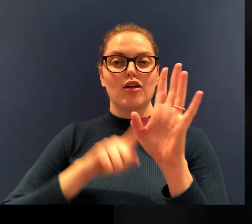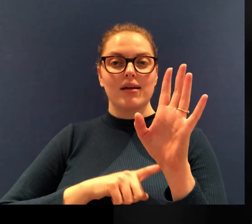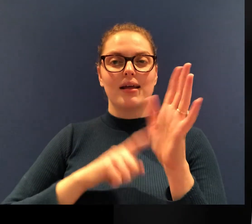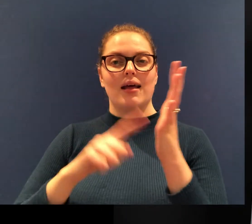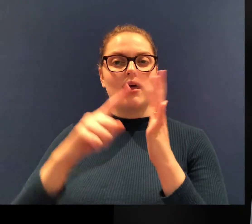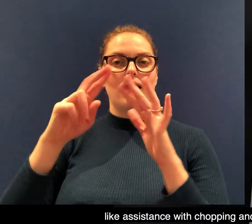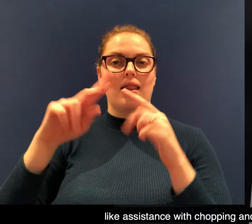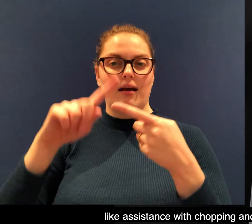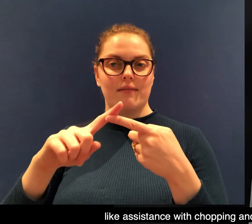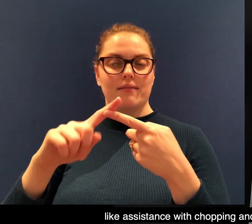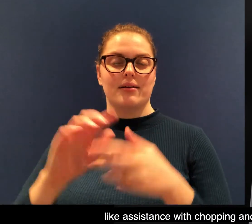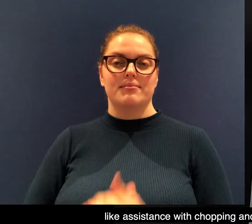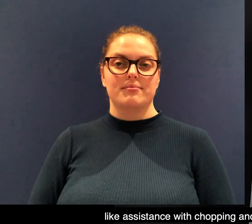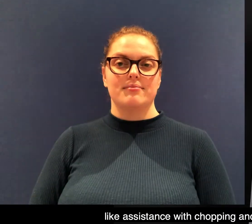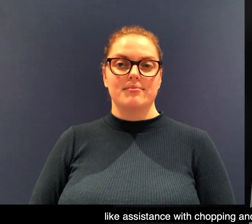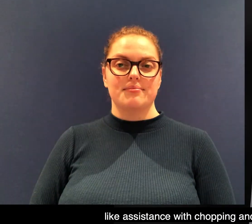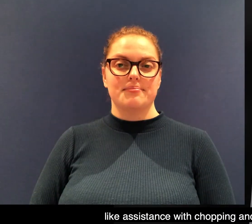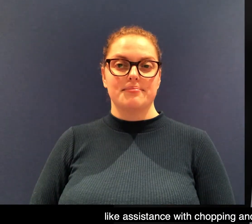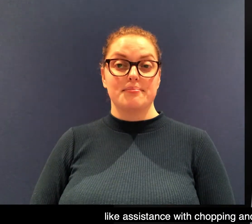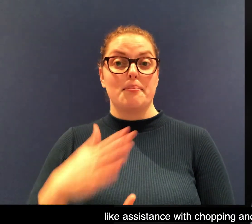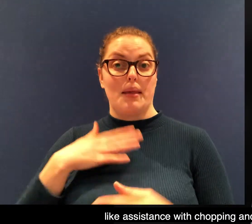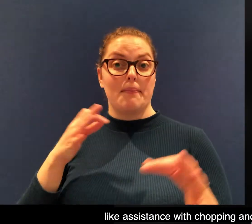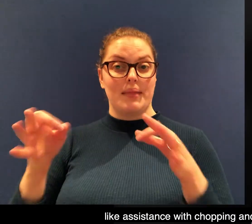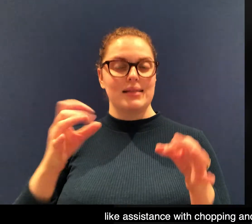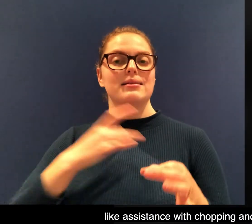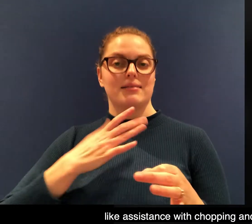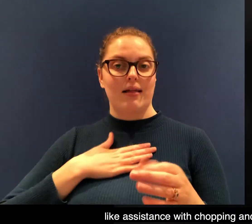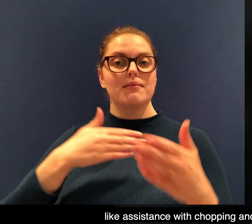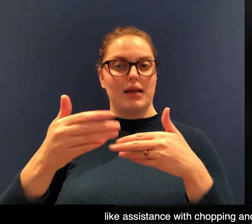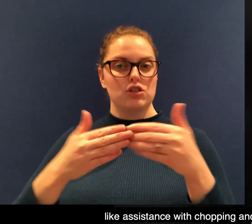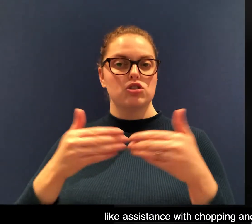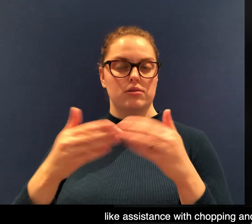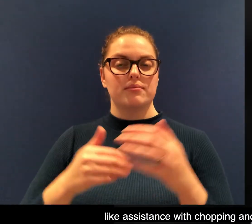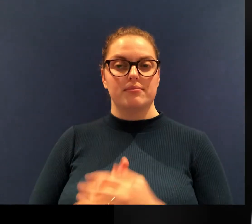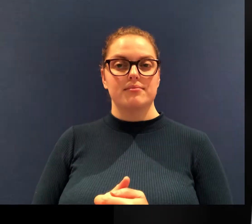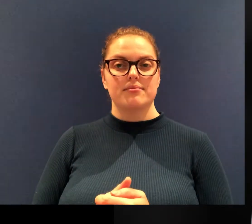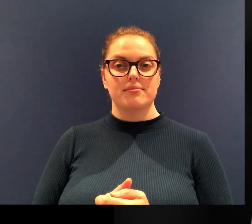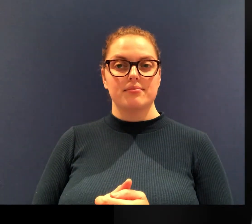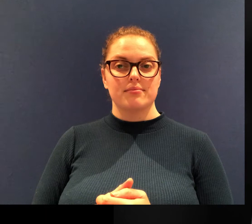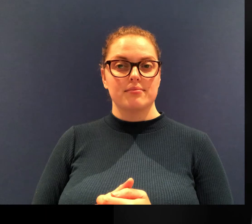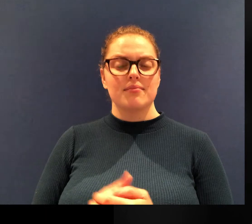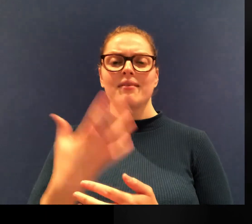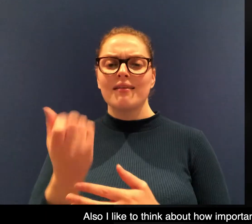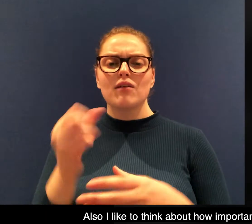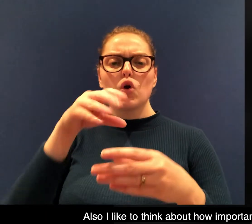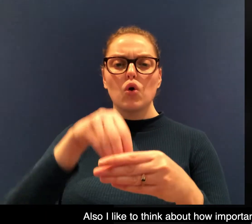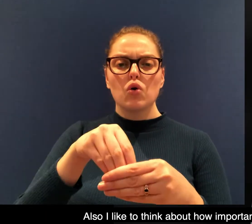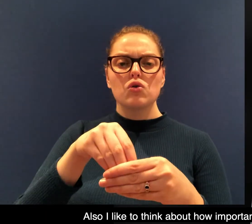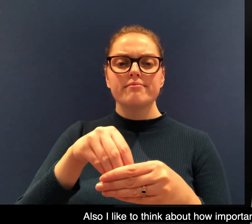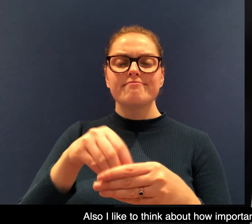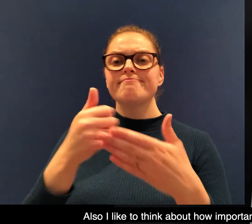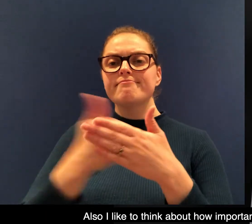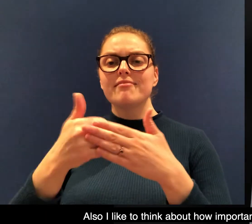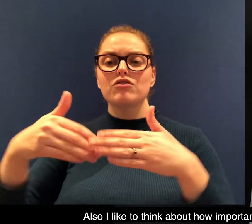assistance with chopping and domestic duties. Also